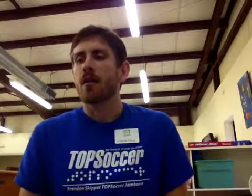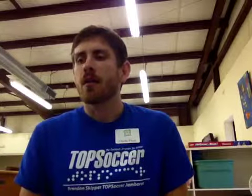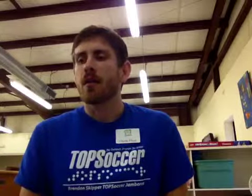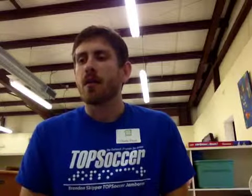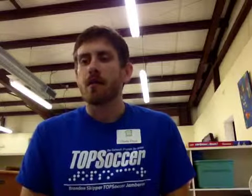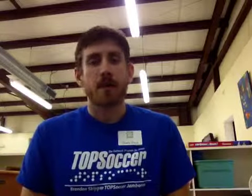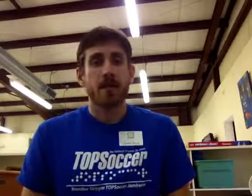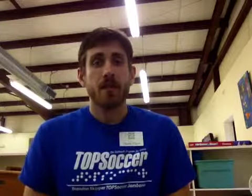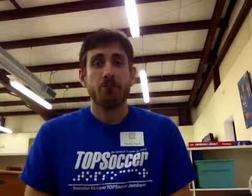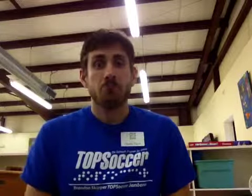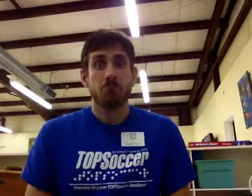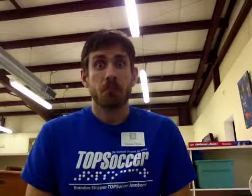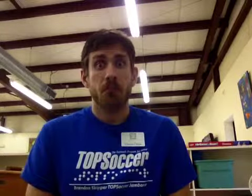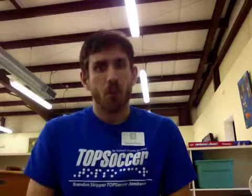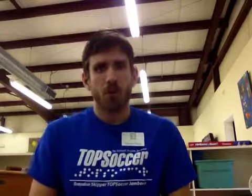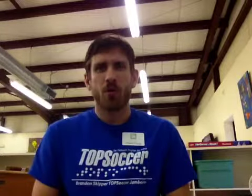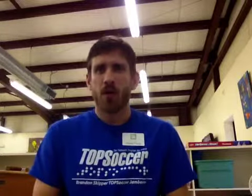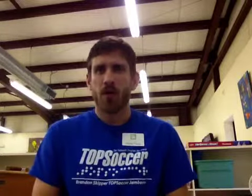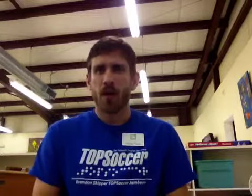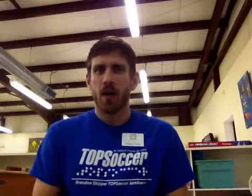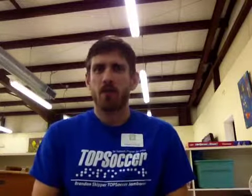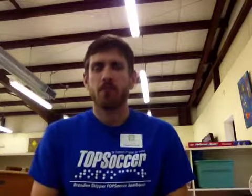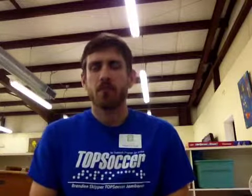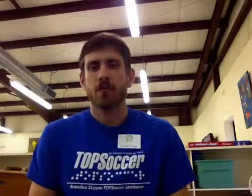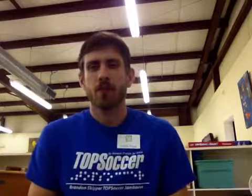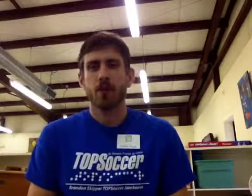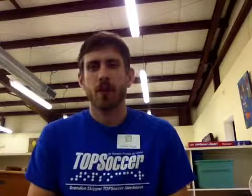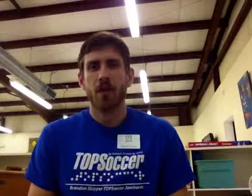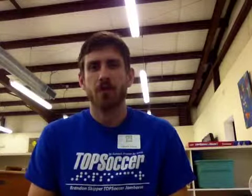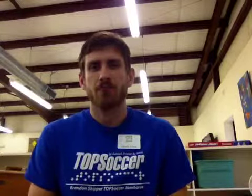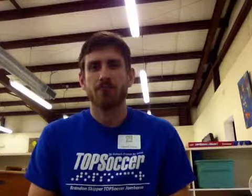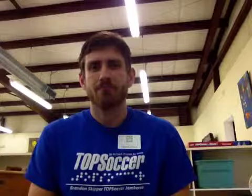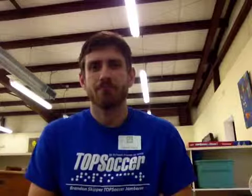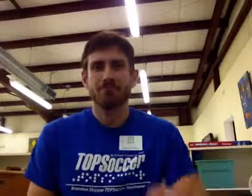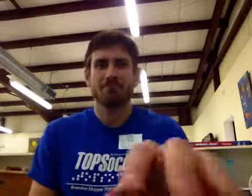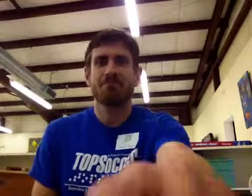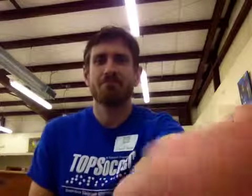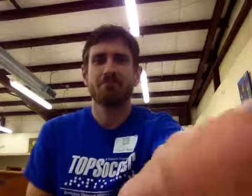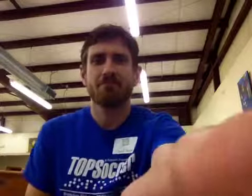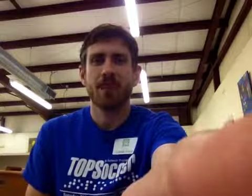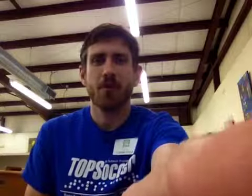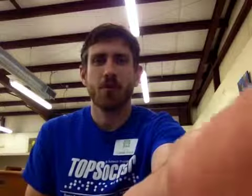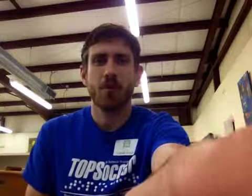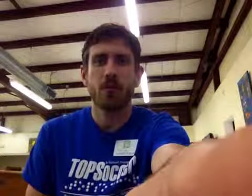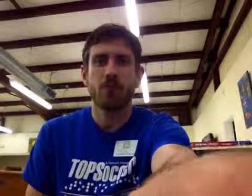Squirrel. That's it. If you want to learn more, we can. We'll do it later. Have a good one.ta